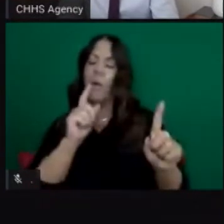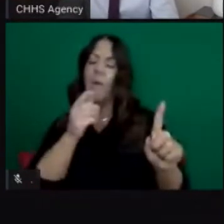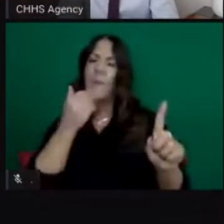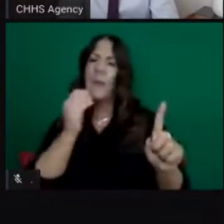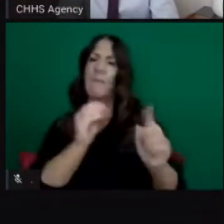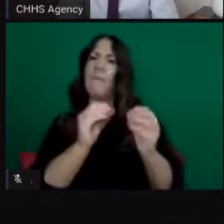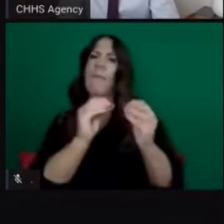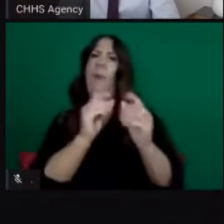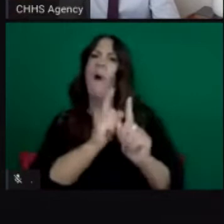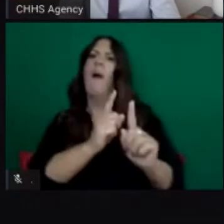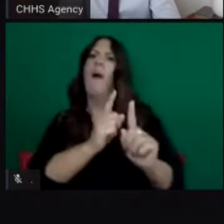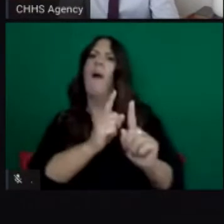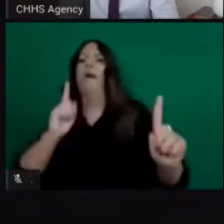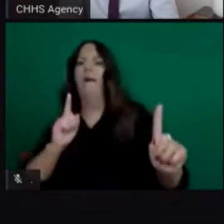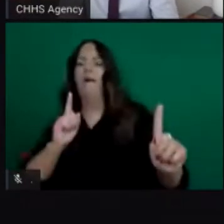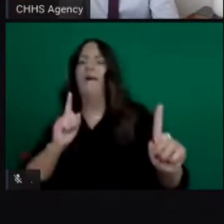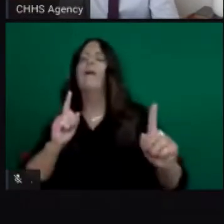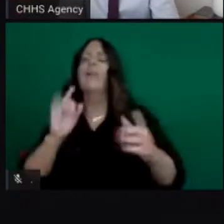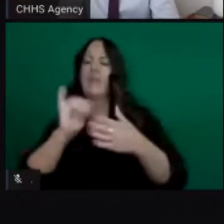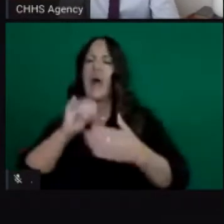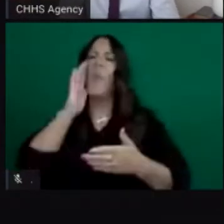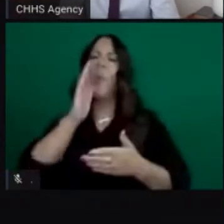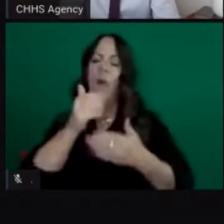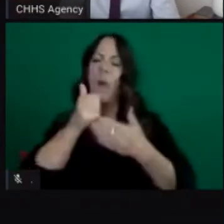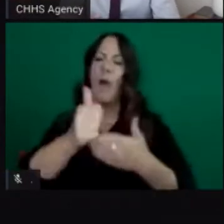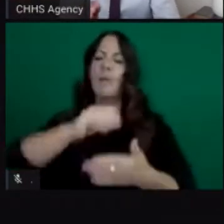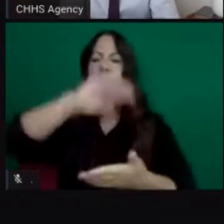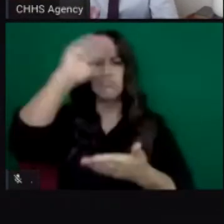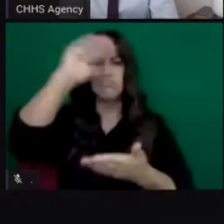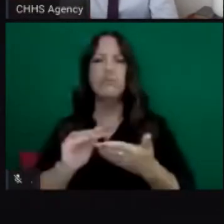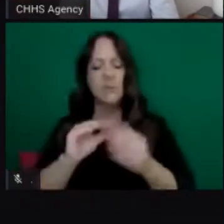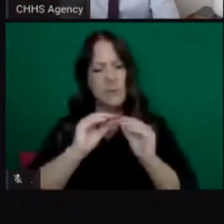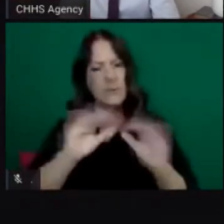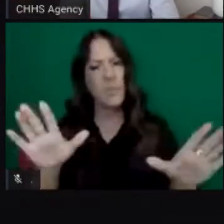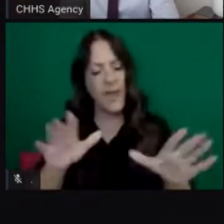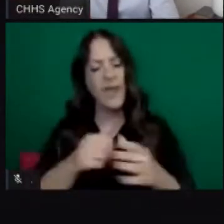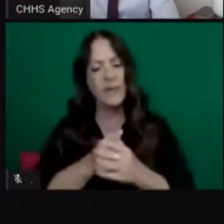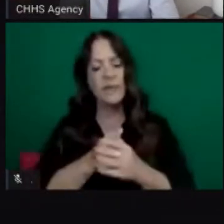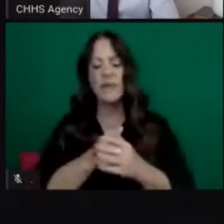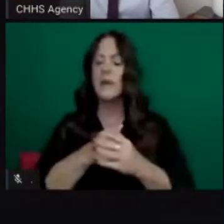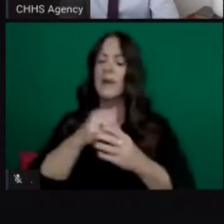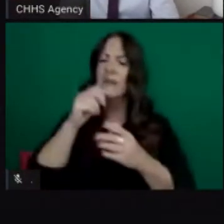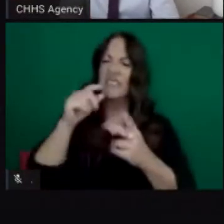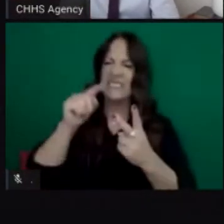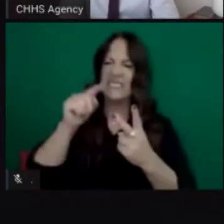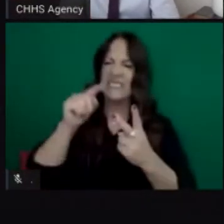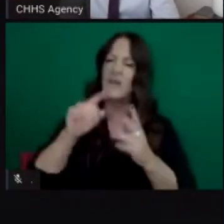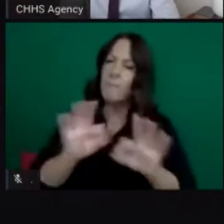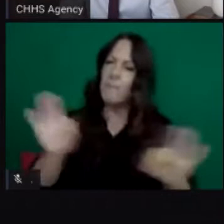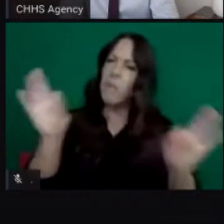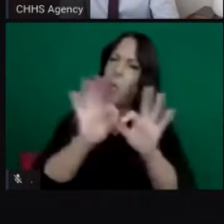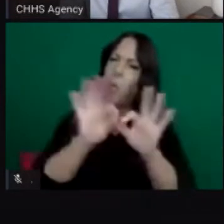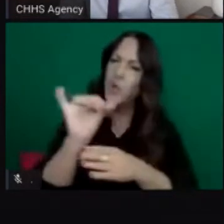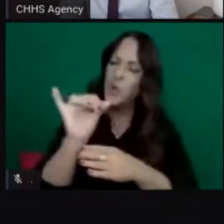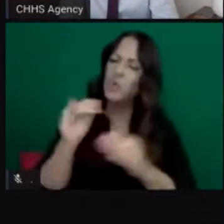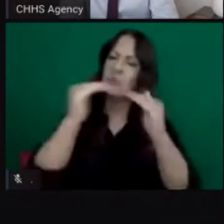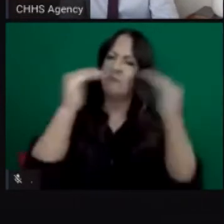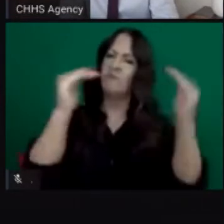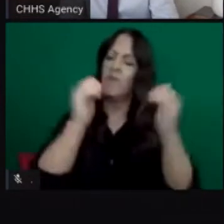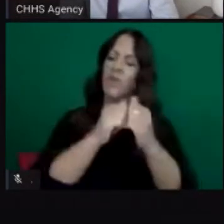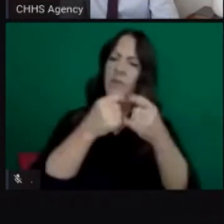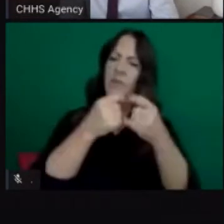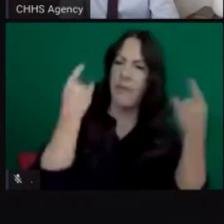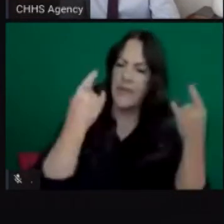to prevent transmission and we talked about it routinely but i wanted to take a moment to punctuate it today of course